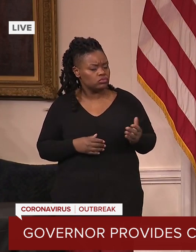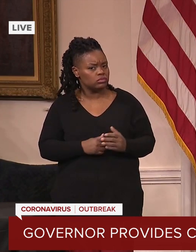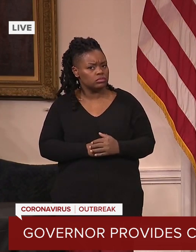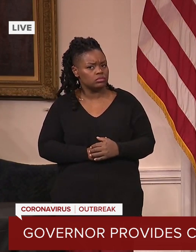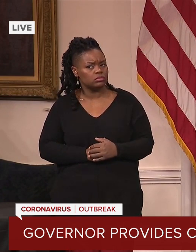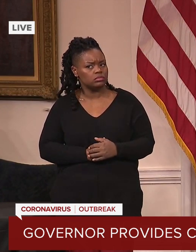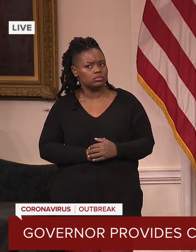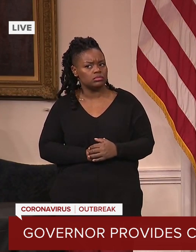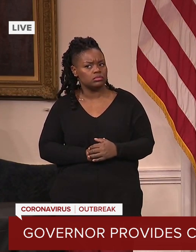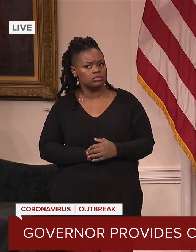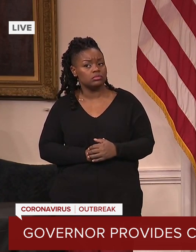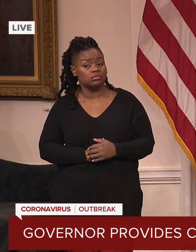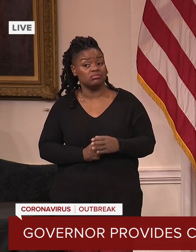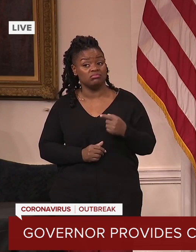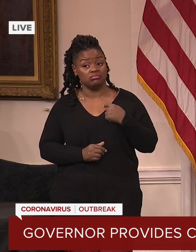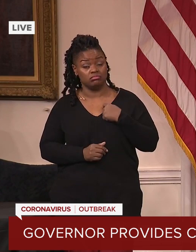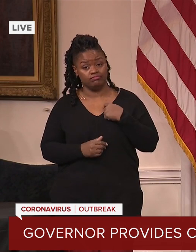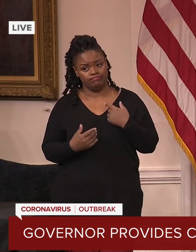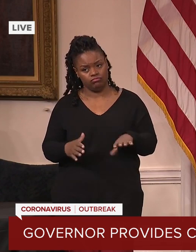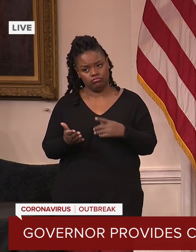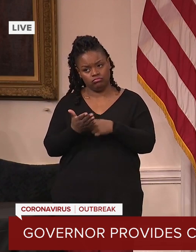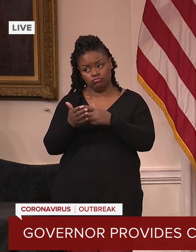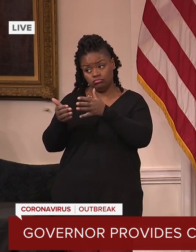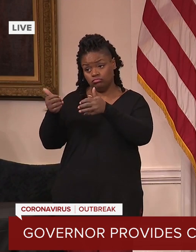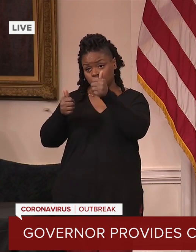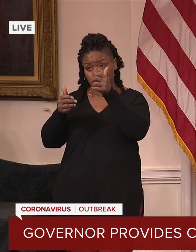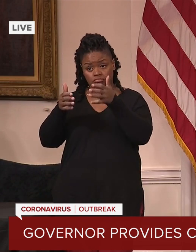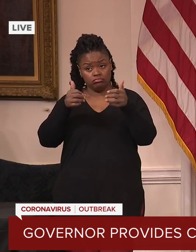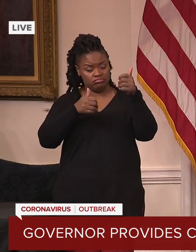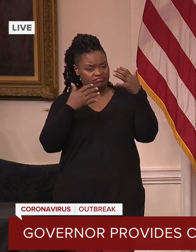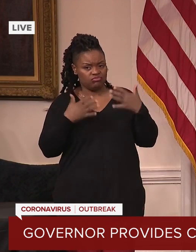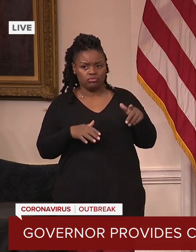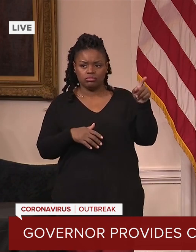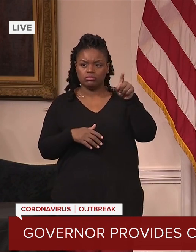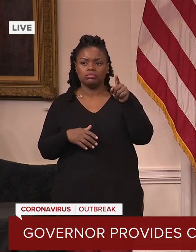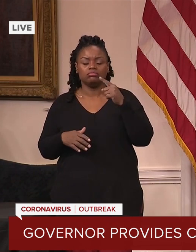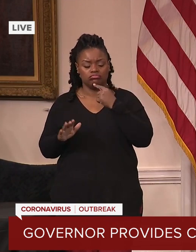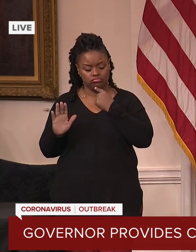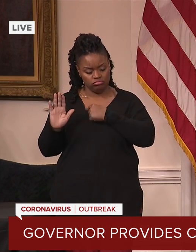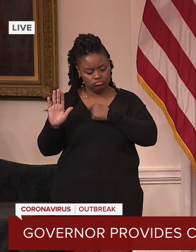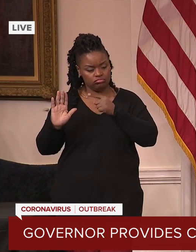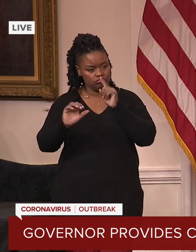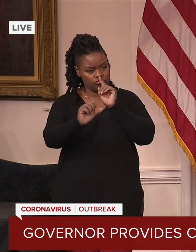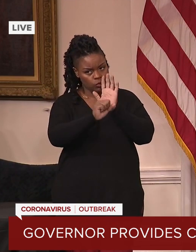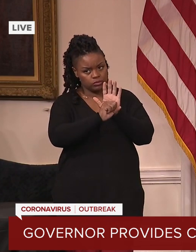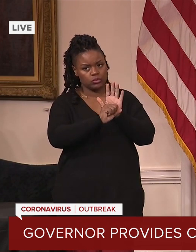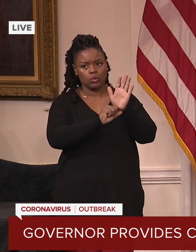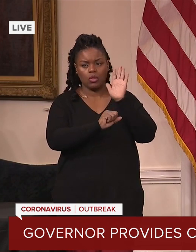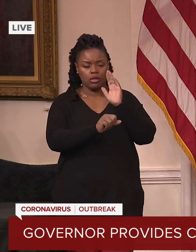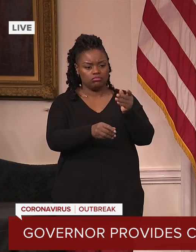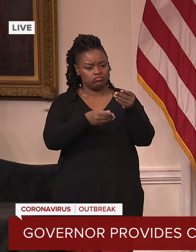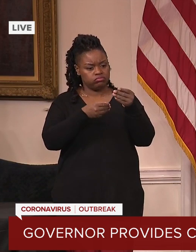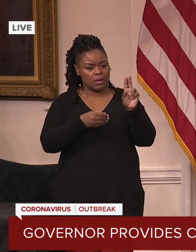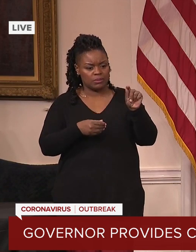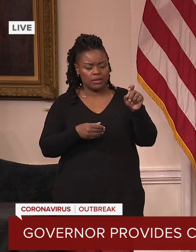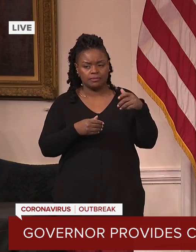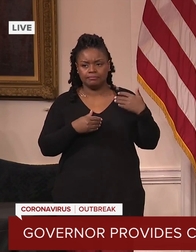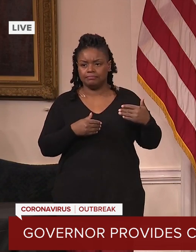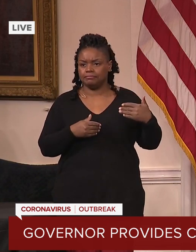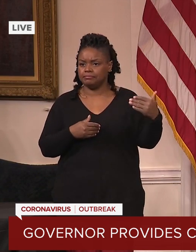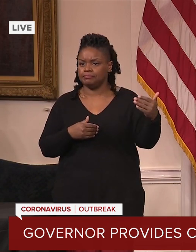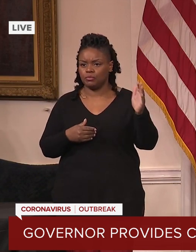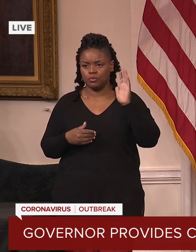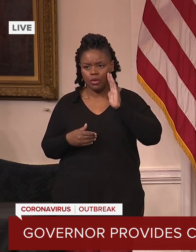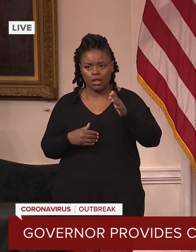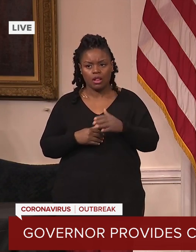the CEOs of both corporations have assured me that they will. And our teams were working all day today from the Health Department and CVS